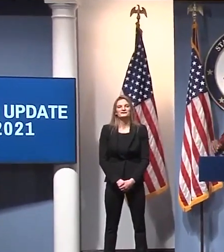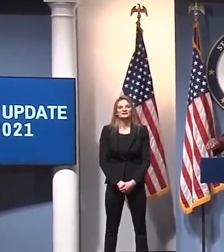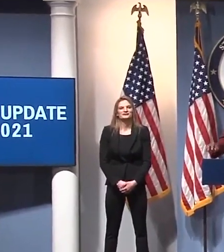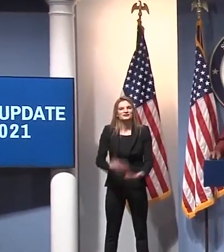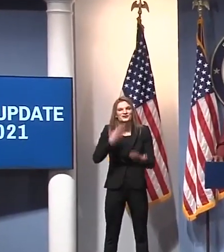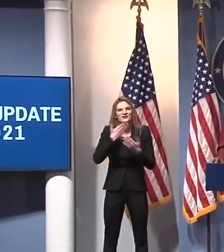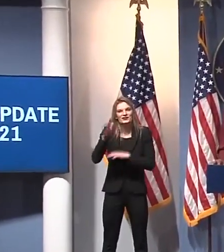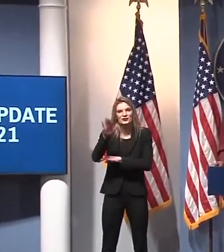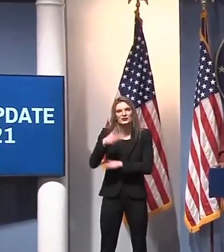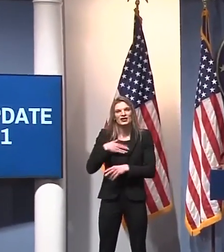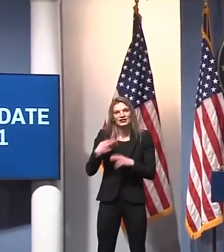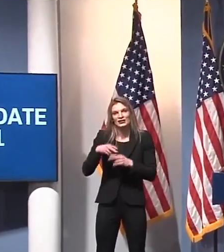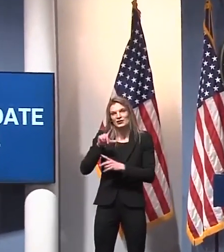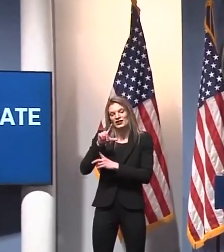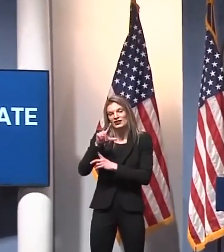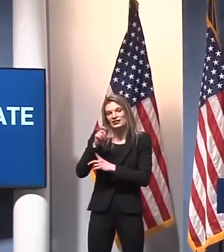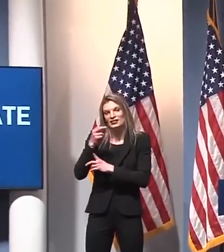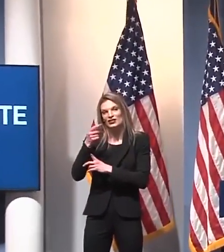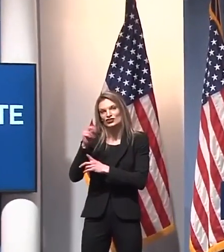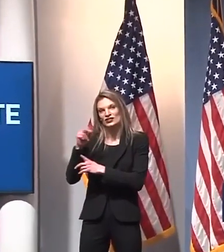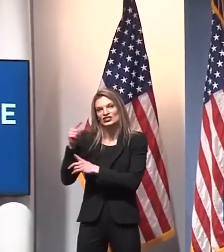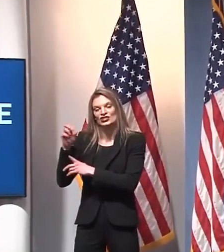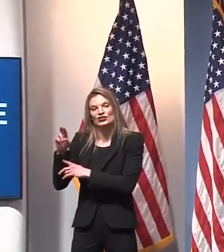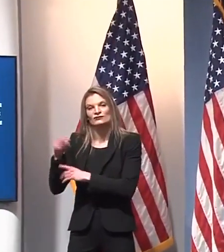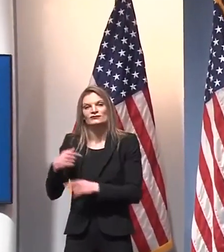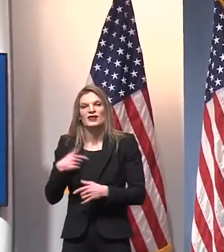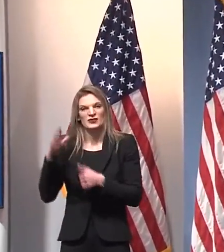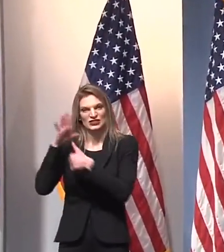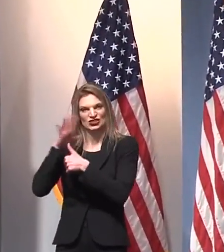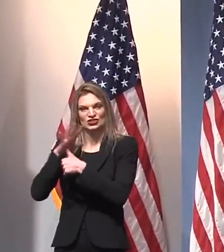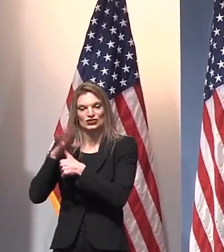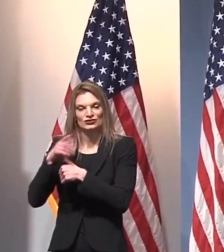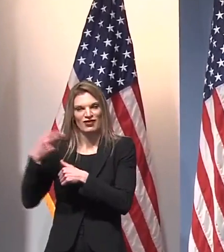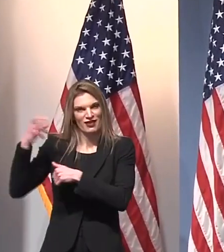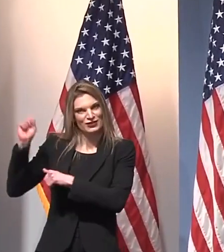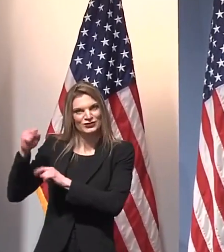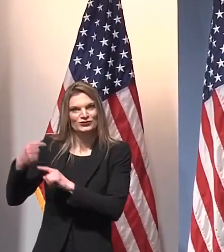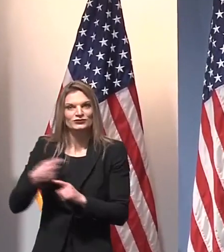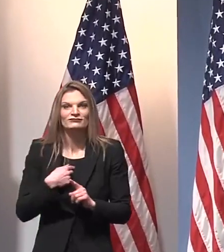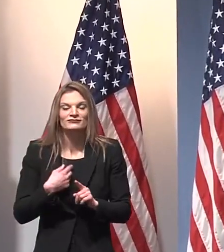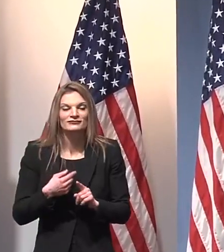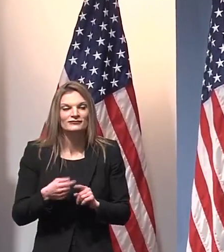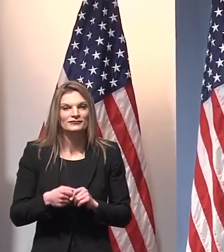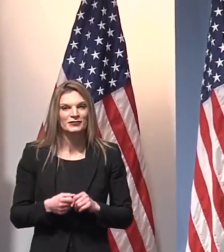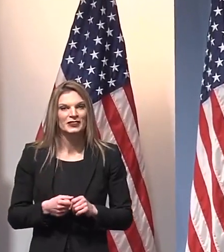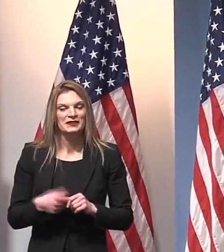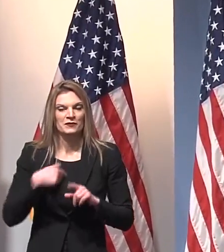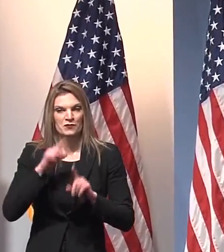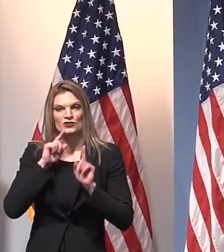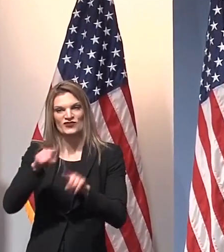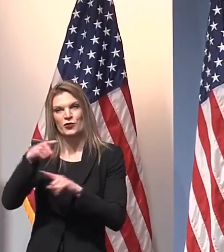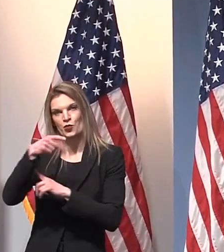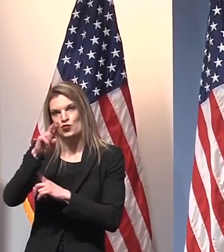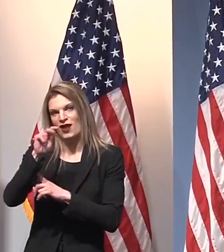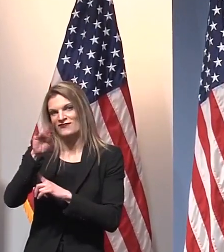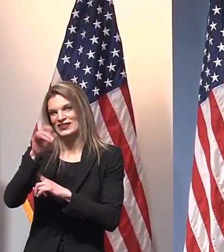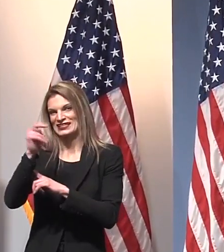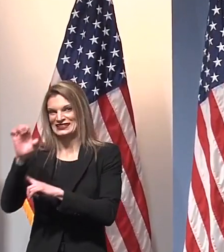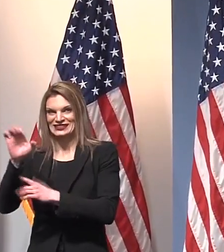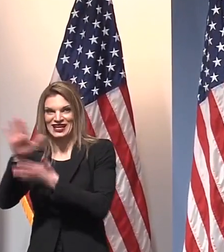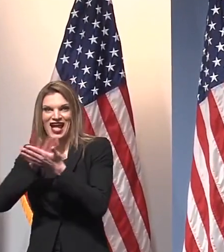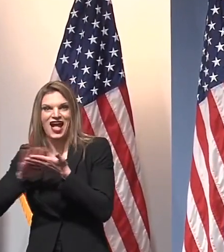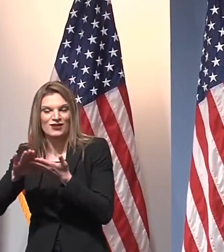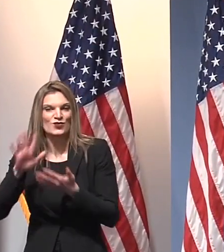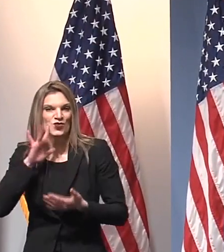Good afternoon. My name is Legend. I am a senior at River Ridge High School. I will be attending Providence College in the fall